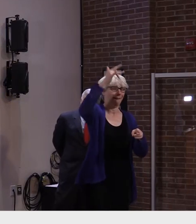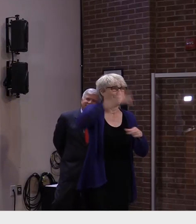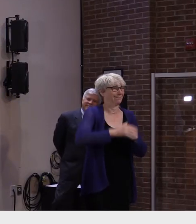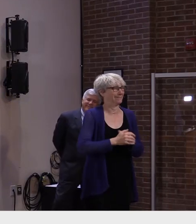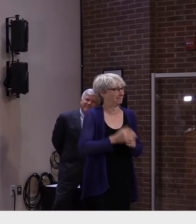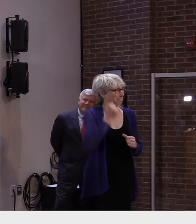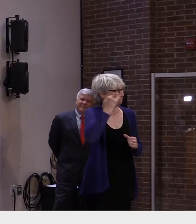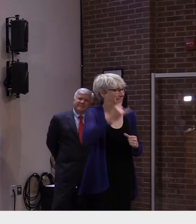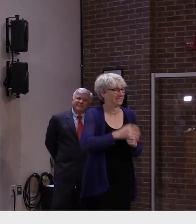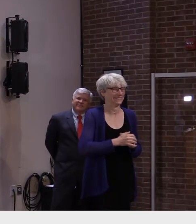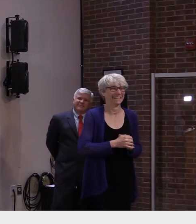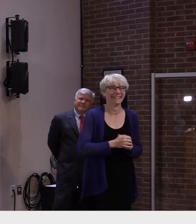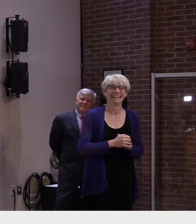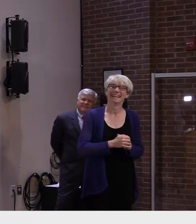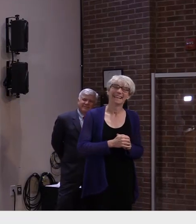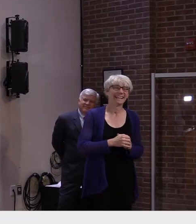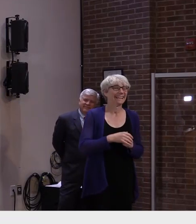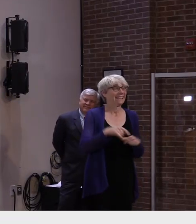The pandemic,